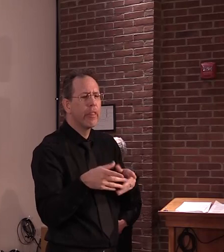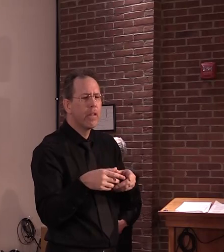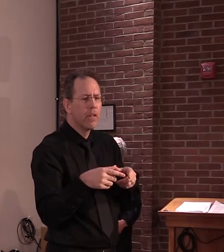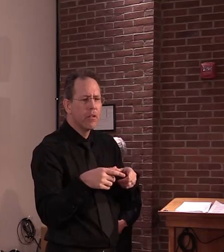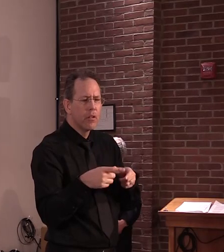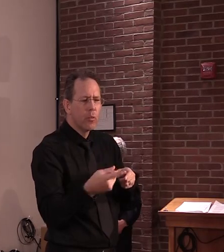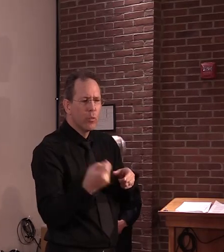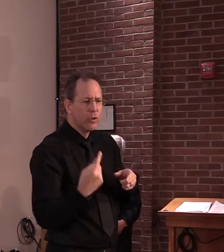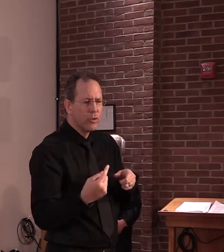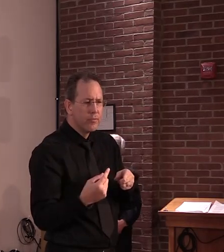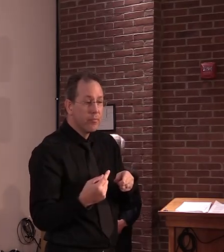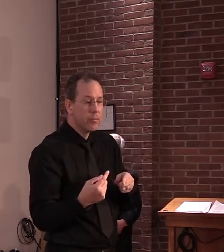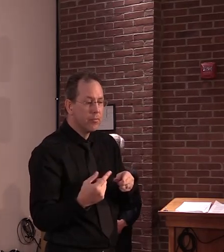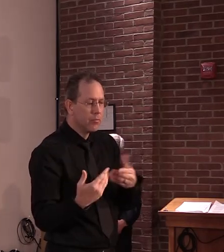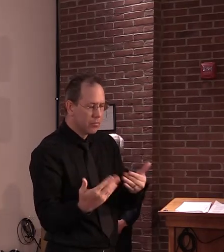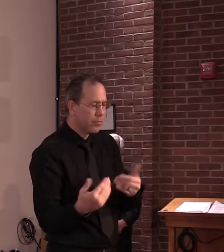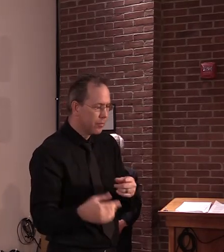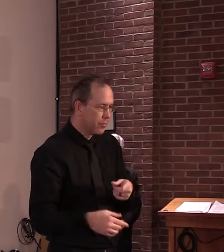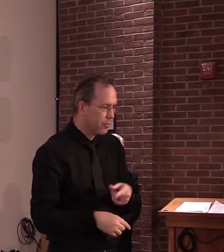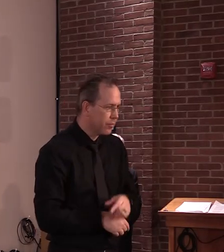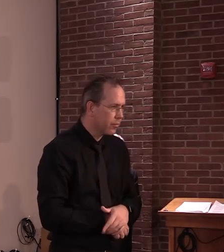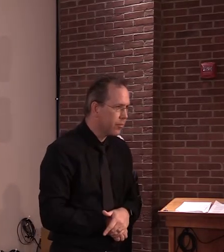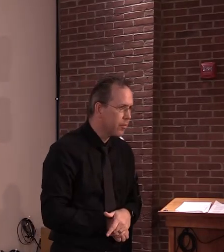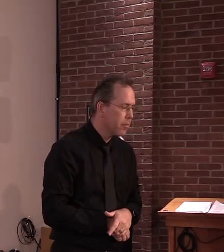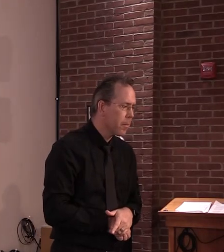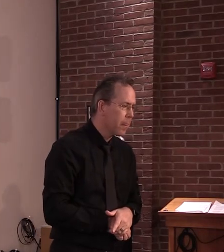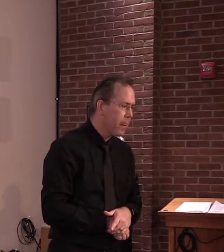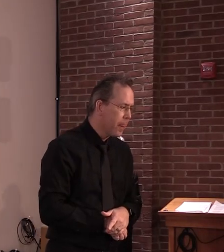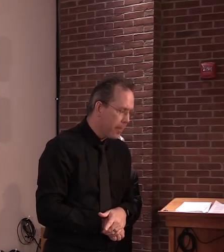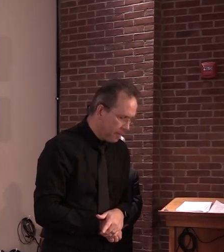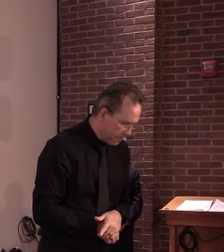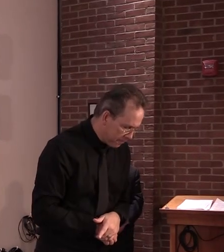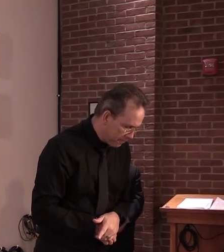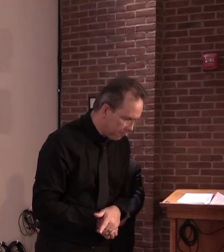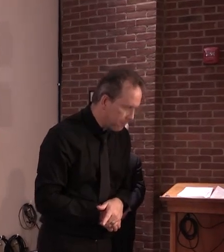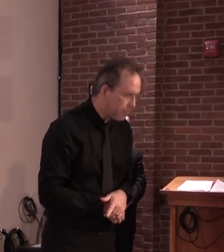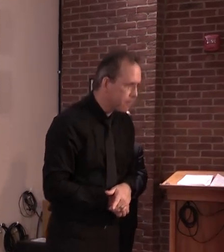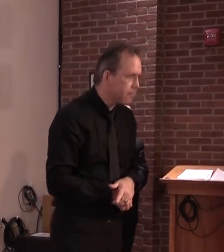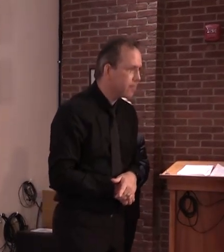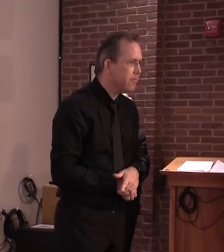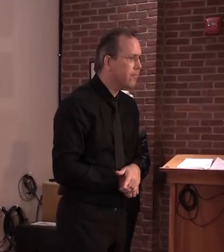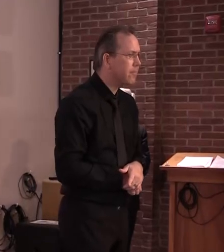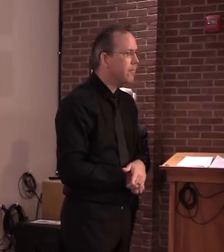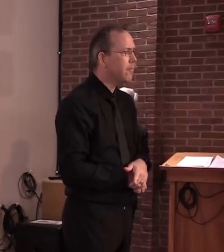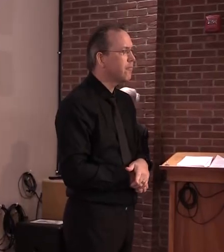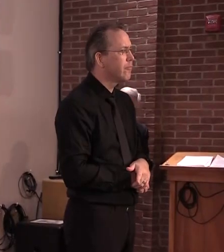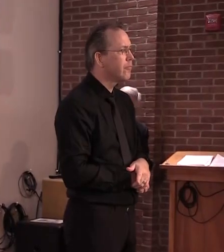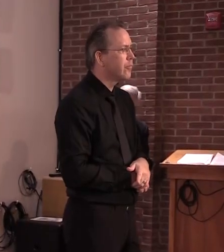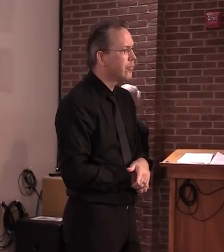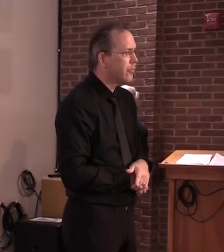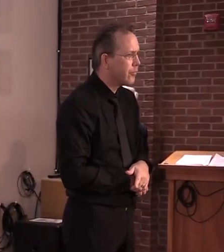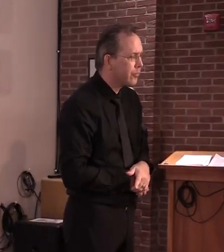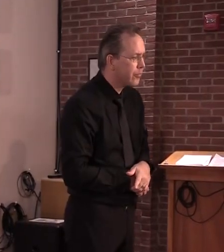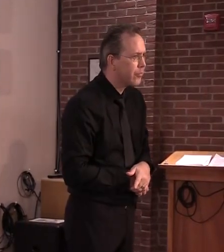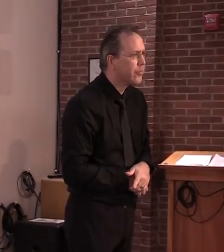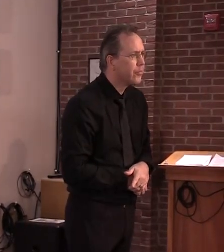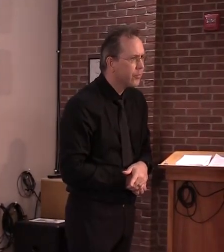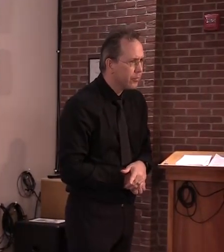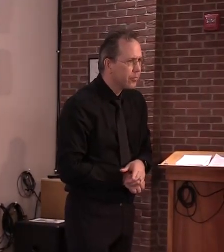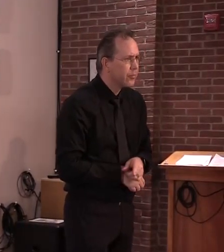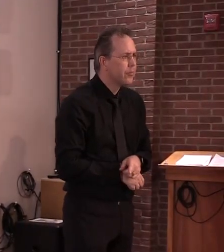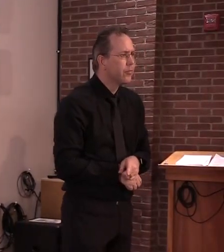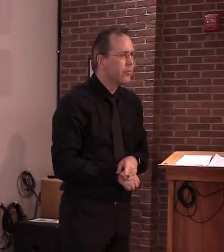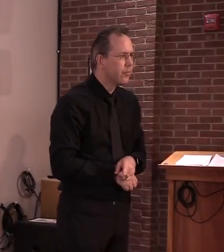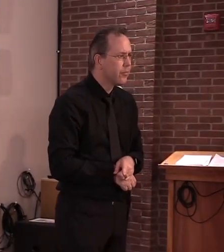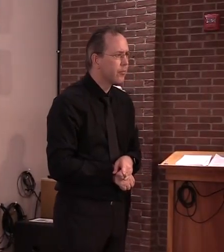Hi, Governor. I'm a little less prepared today than I normally am. As you know, I'm a volunteer firefighter, and I just